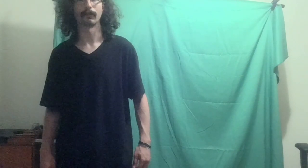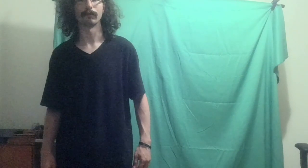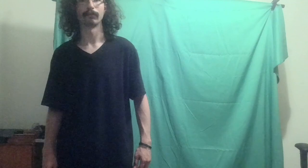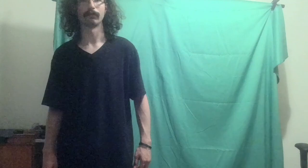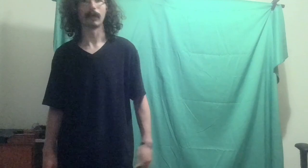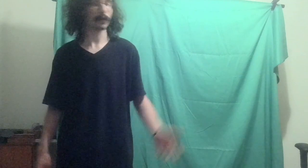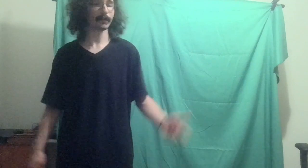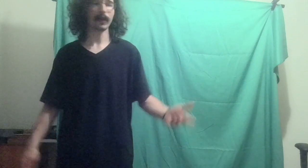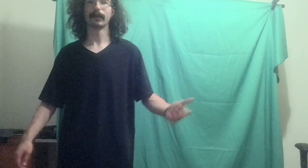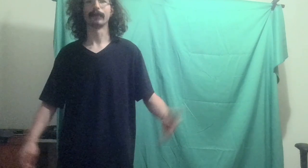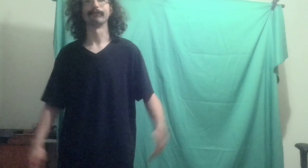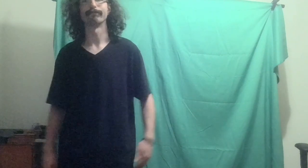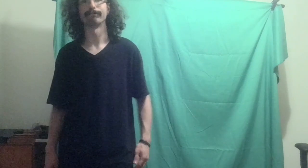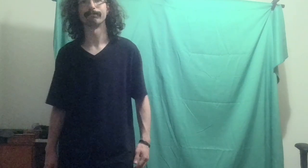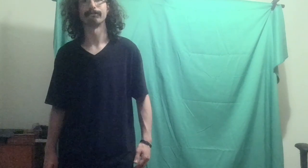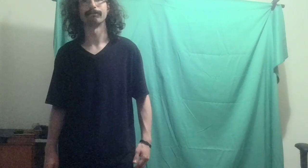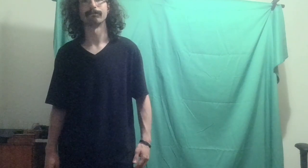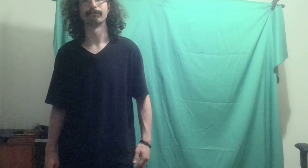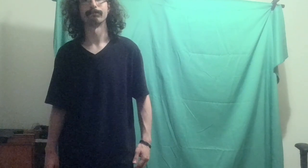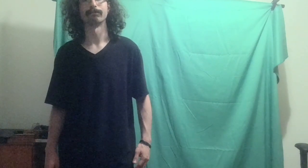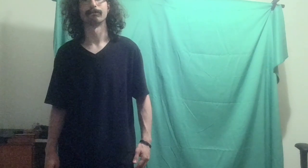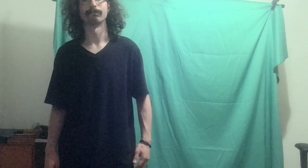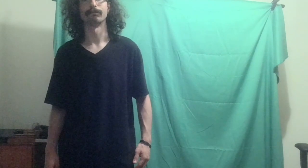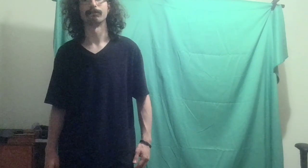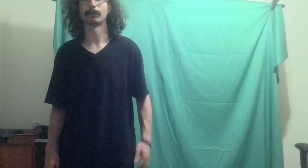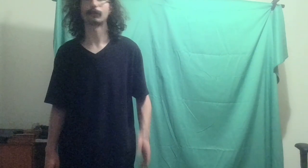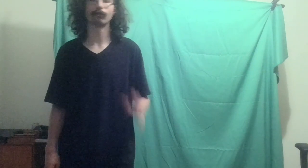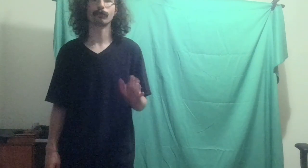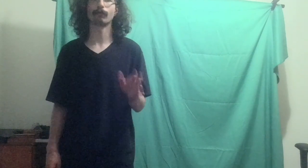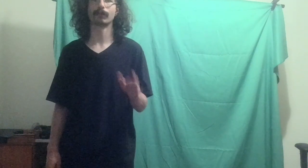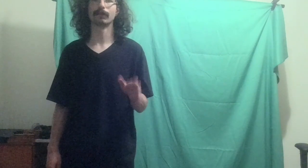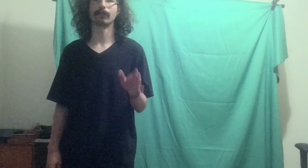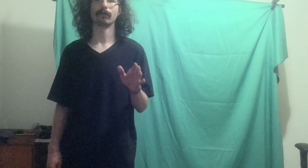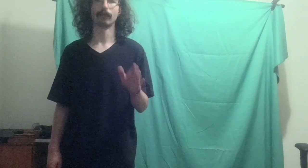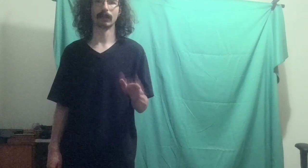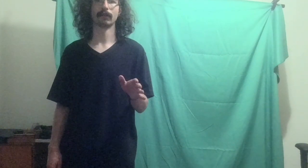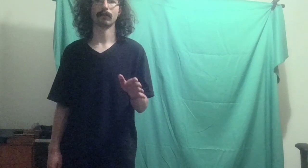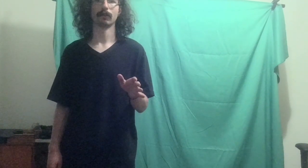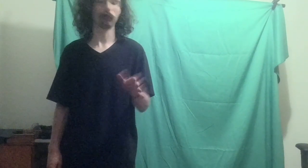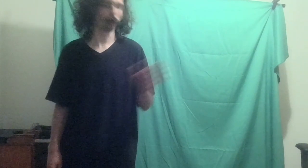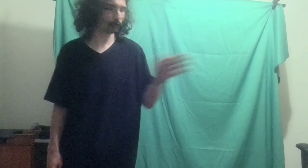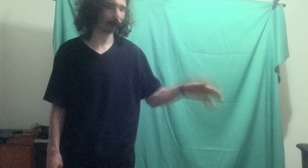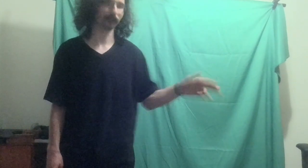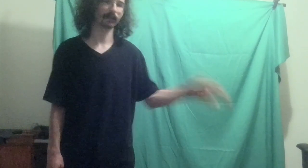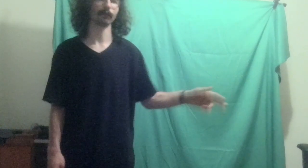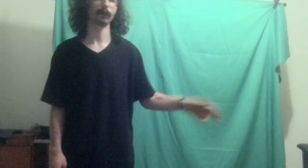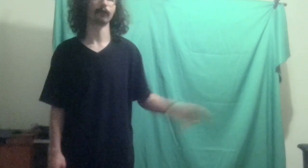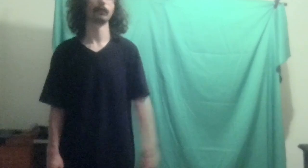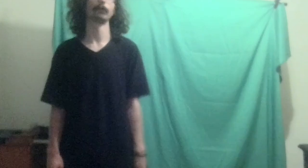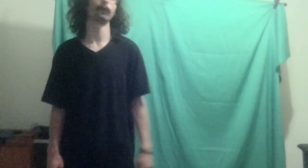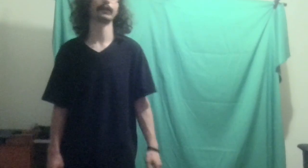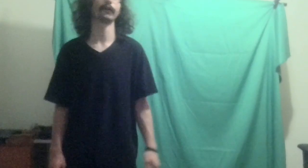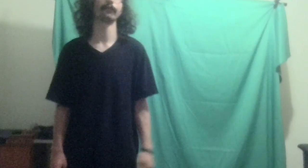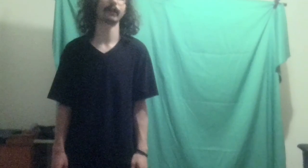and maybe I am, but there's no need to talk down to other people because of that,